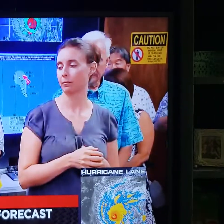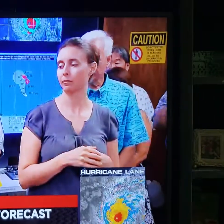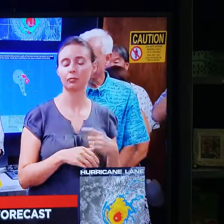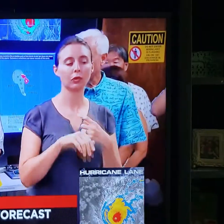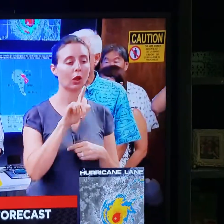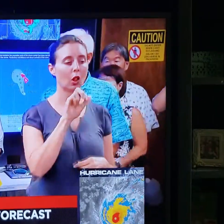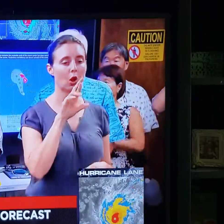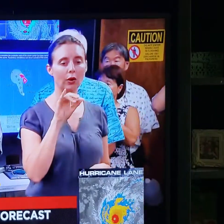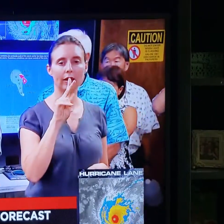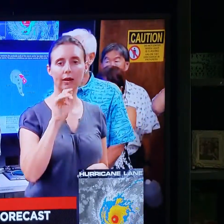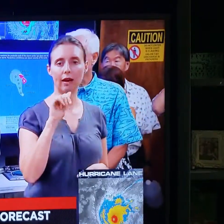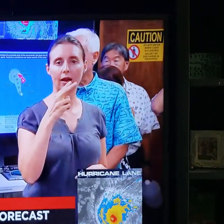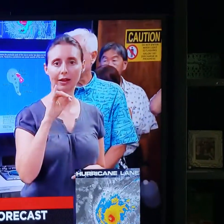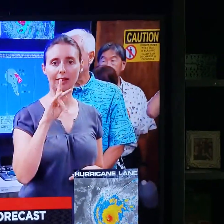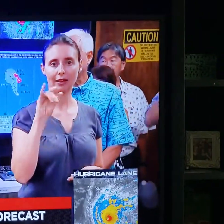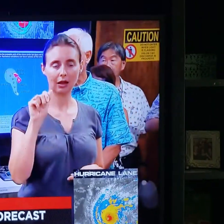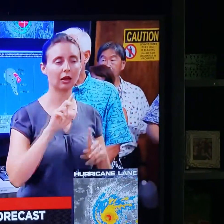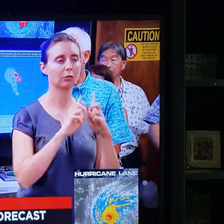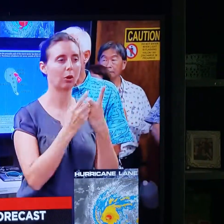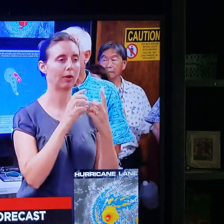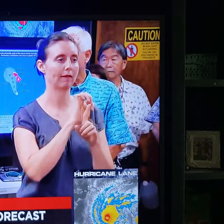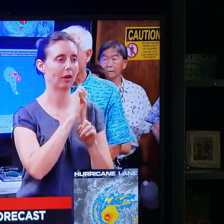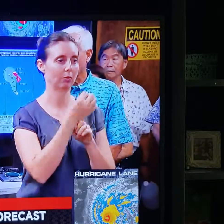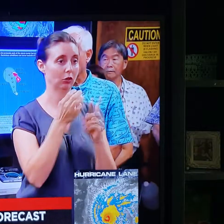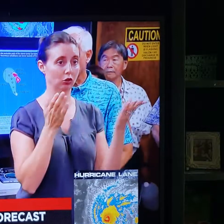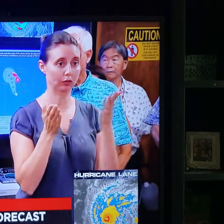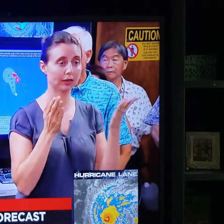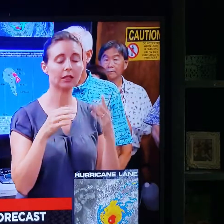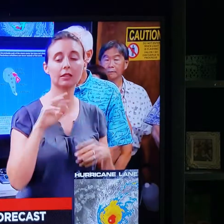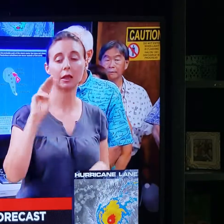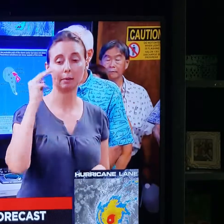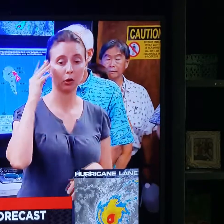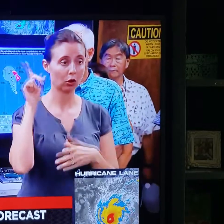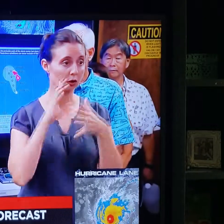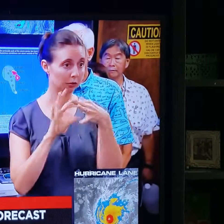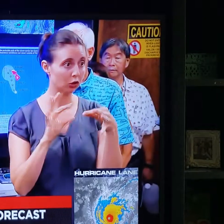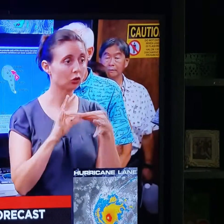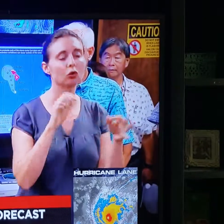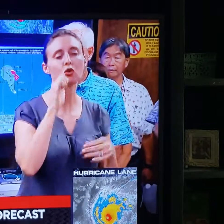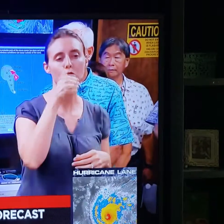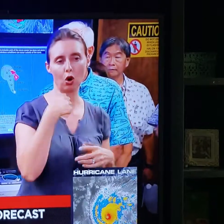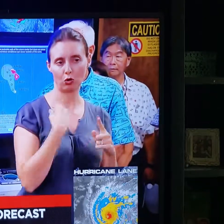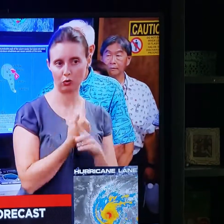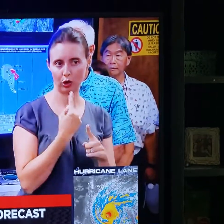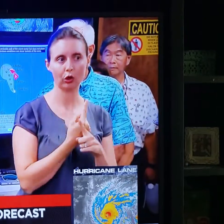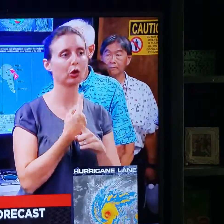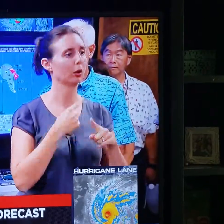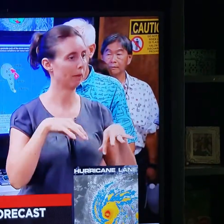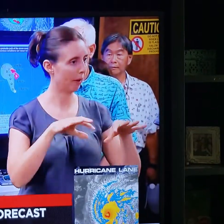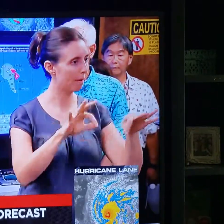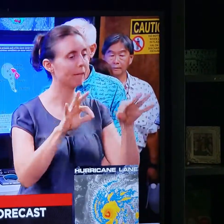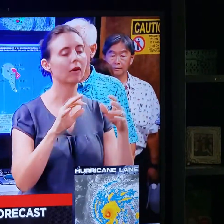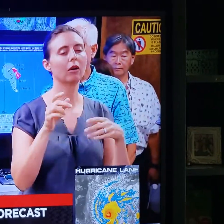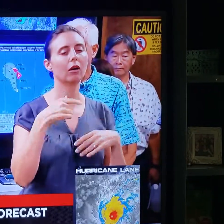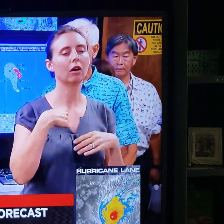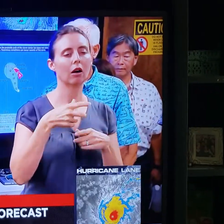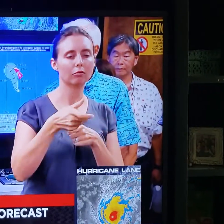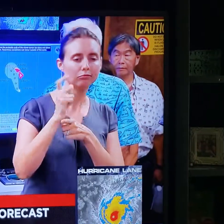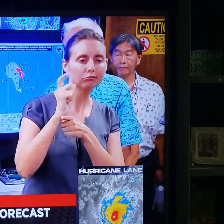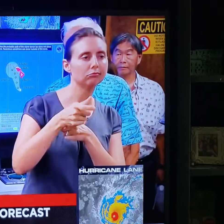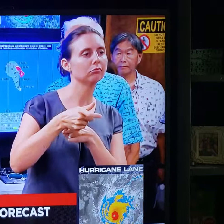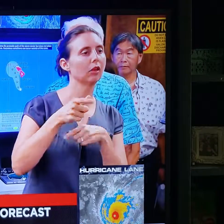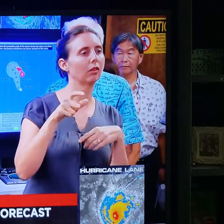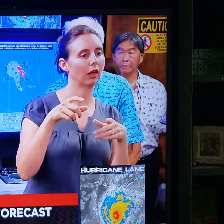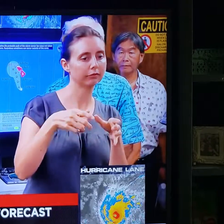Laurie Kahikina, Department of Environmental Services. As the mayor mentioned, tomorrow will be business as usual. All of the carts that you put out will be